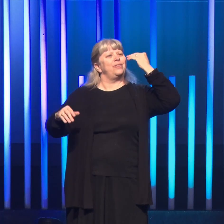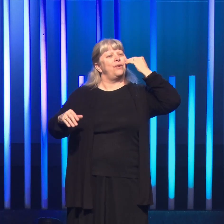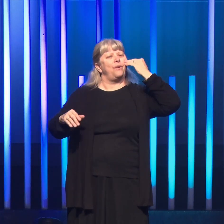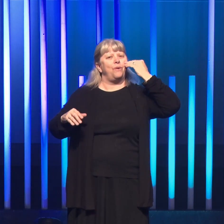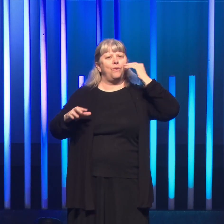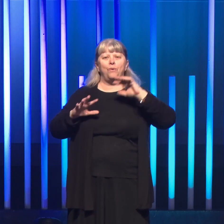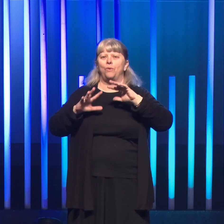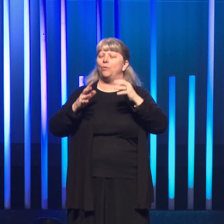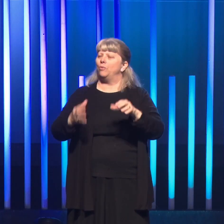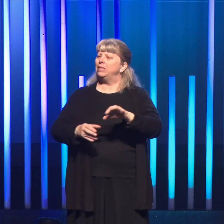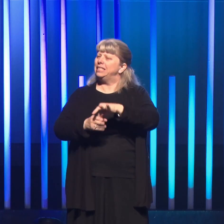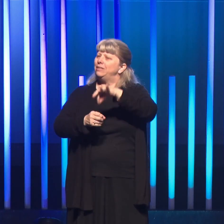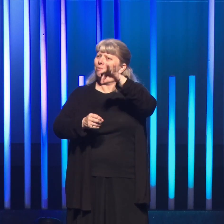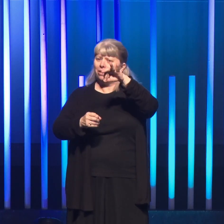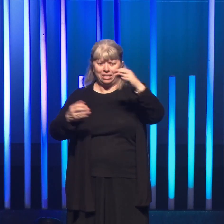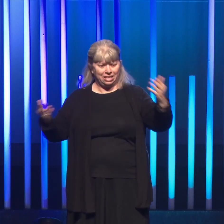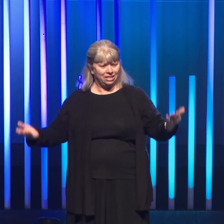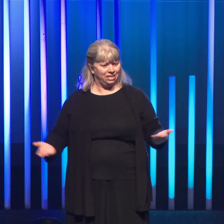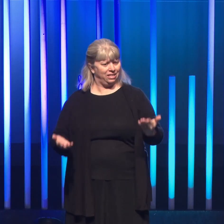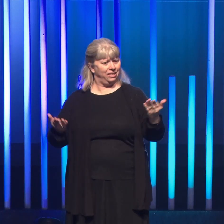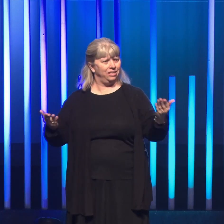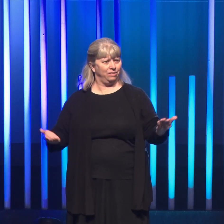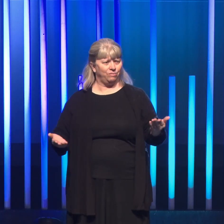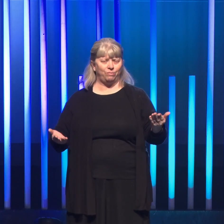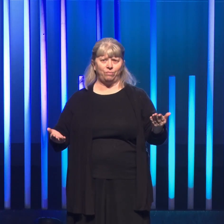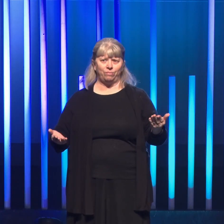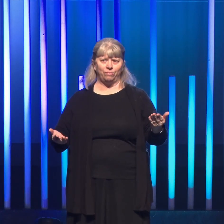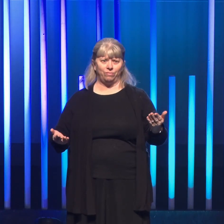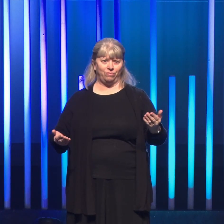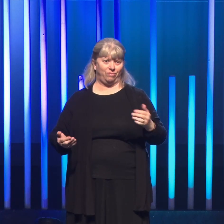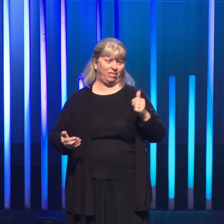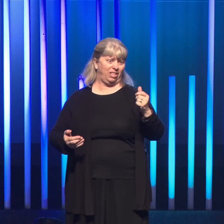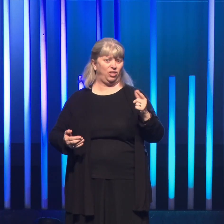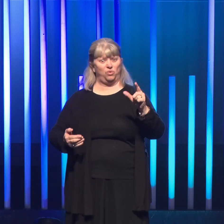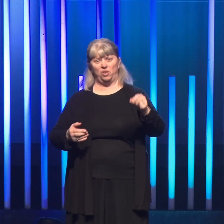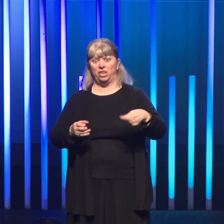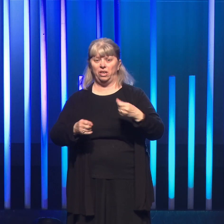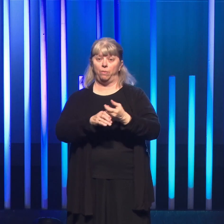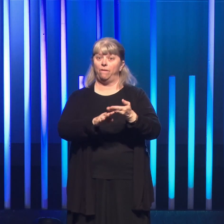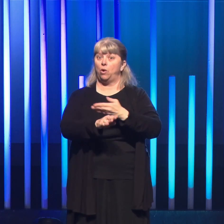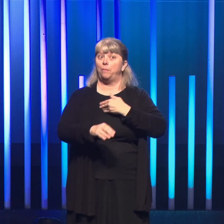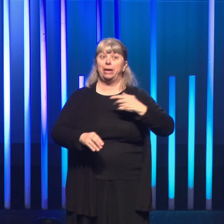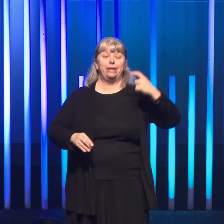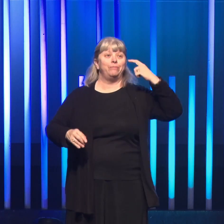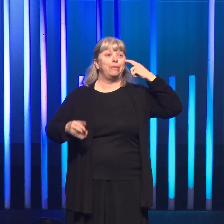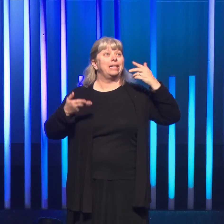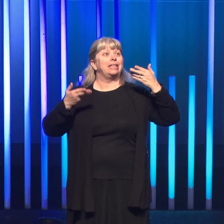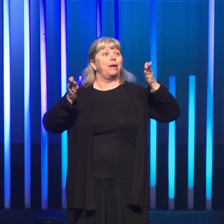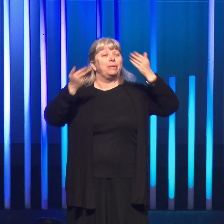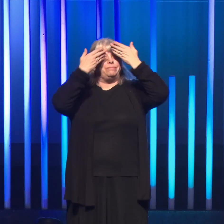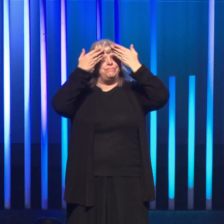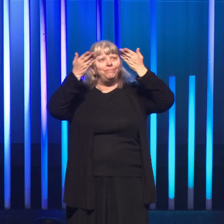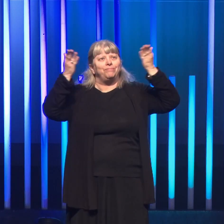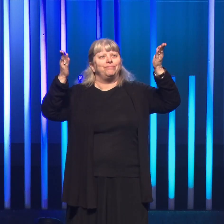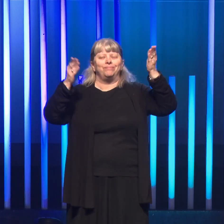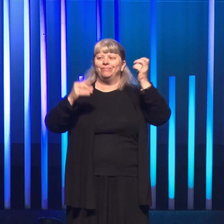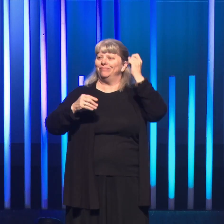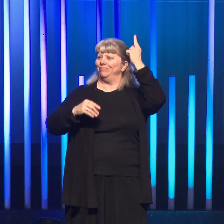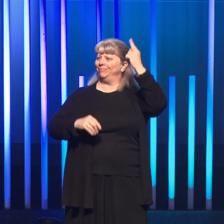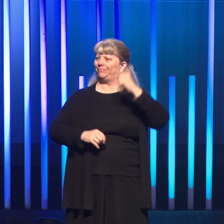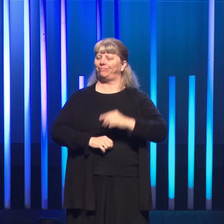world of spirit existed. It was decades before my mind would allow me to access it.